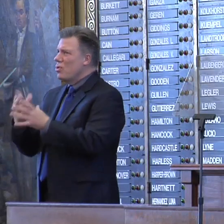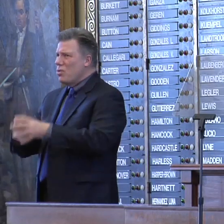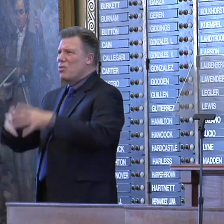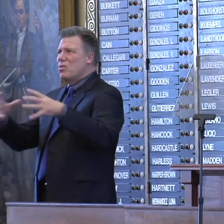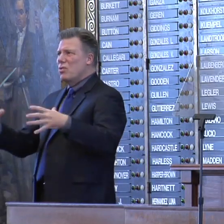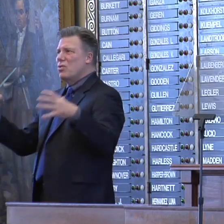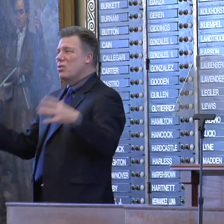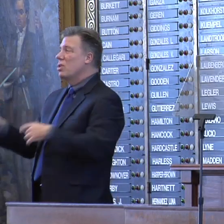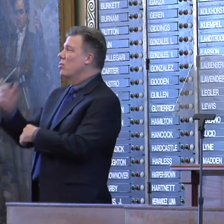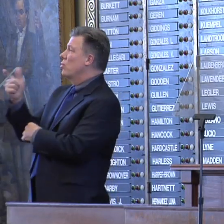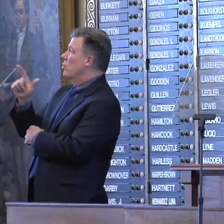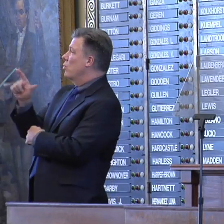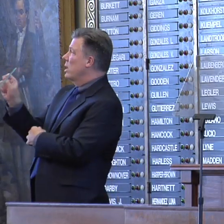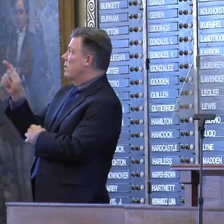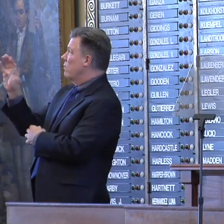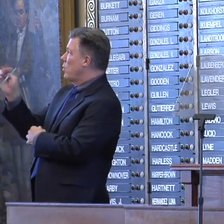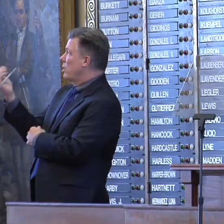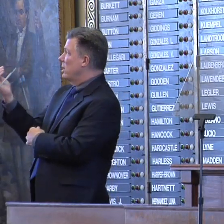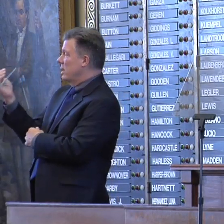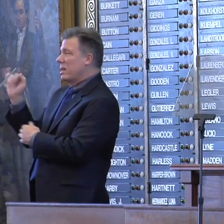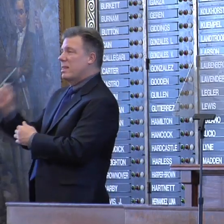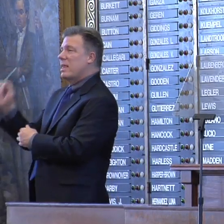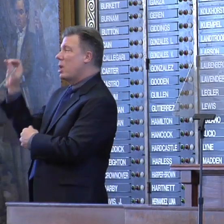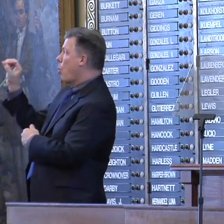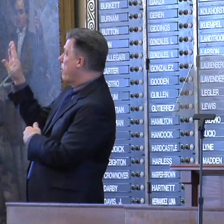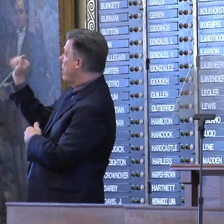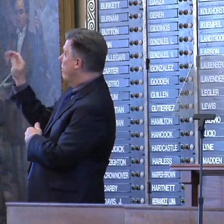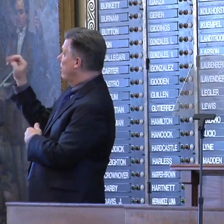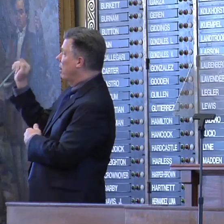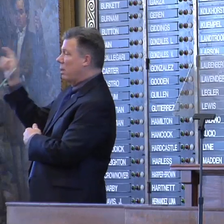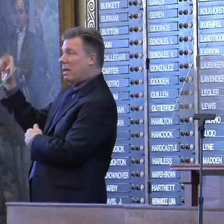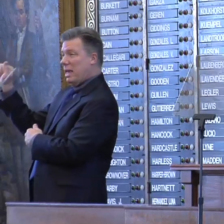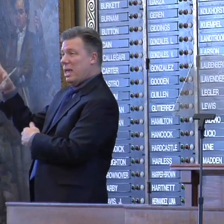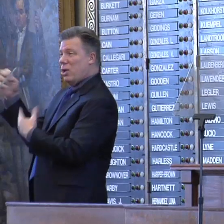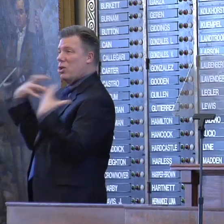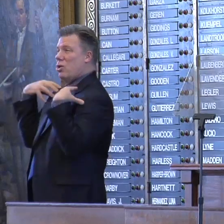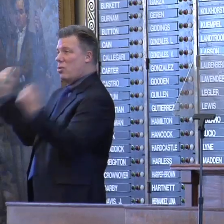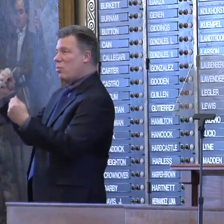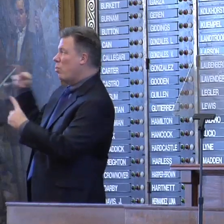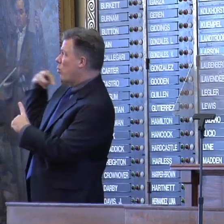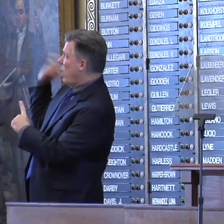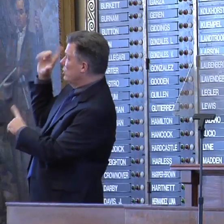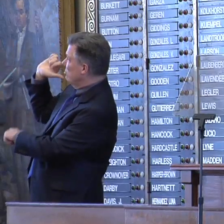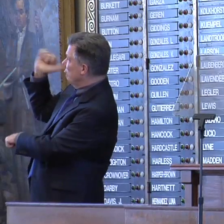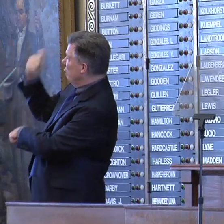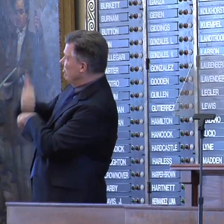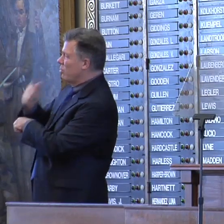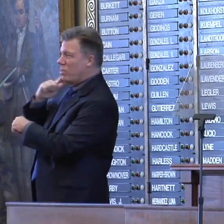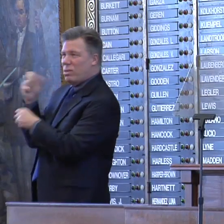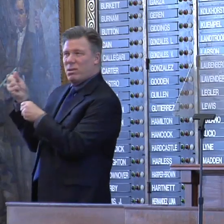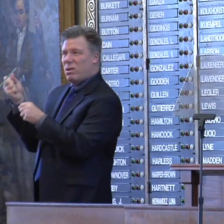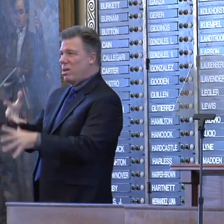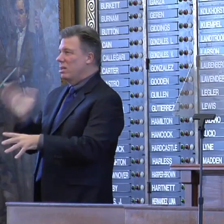Doctor, Obamacare will cause them to explode. This Washington-centric healthcare plan puts many states on a